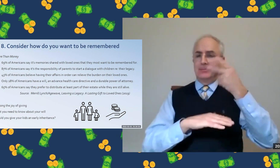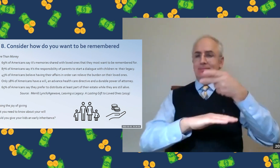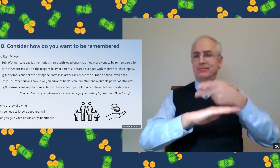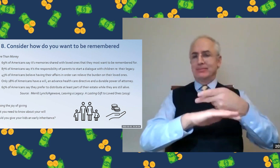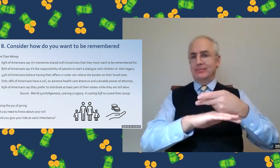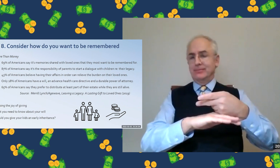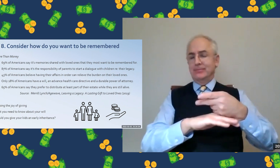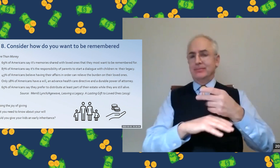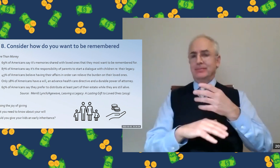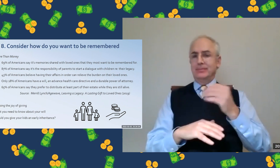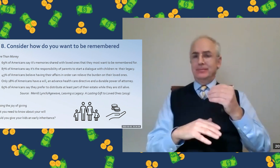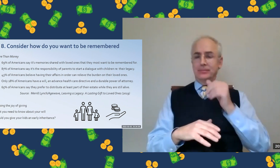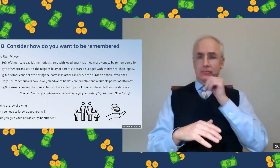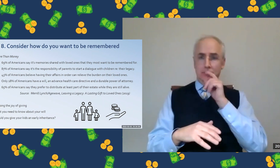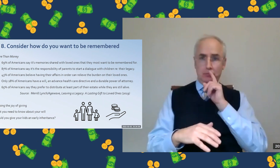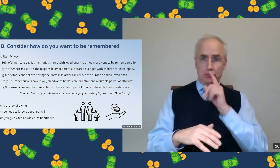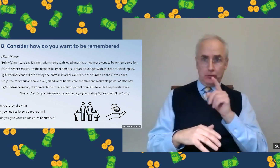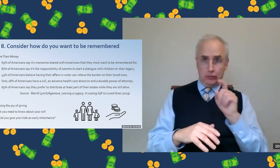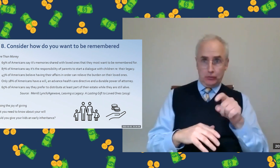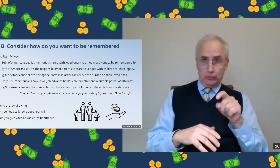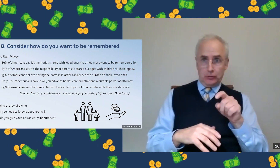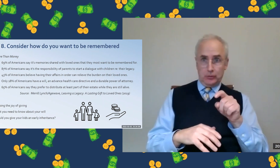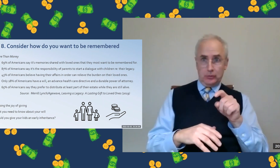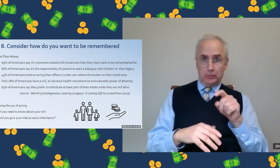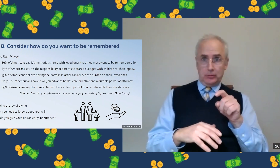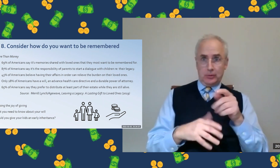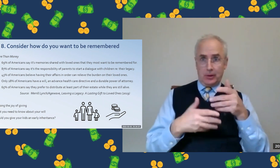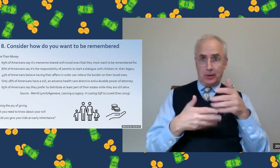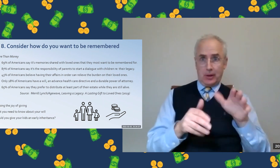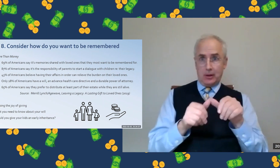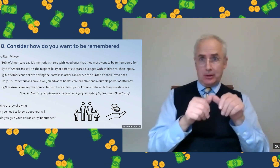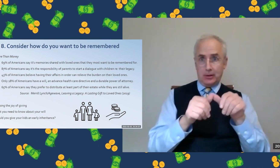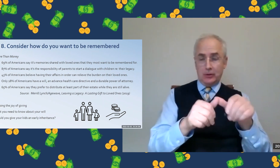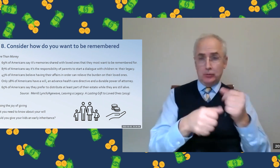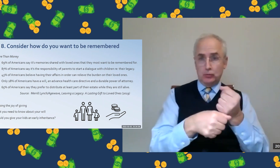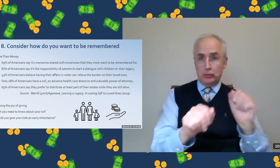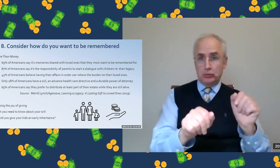If a person becomes very sick, very ill, and others might not be sure,